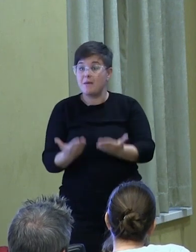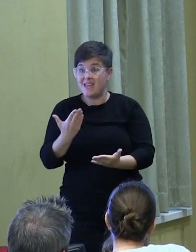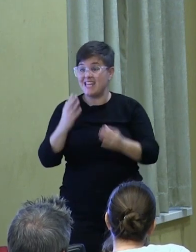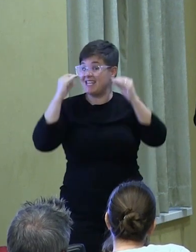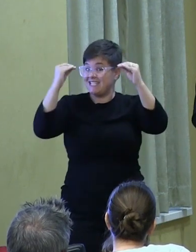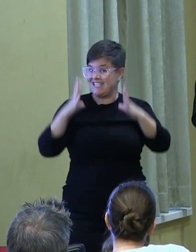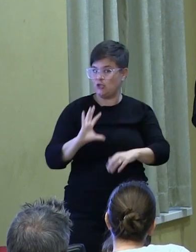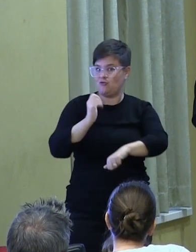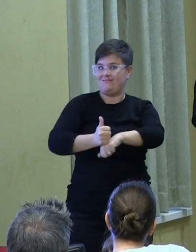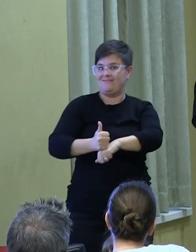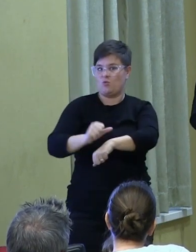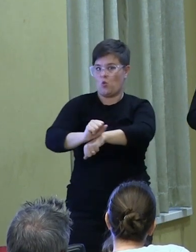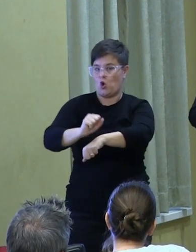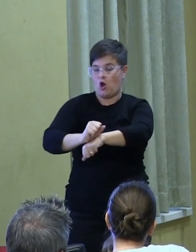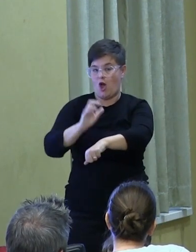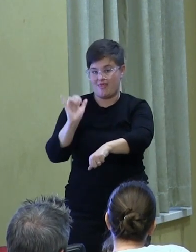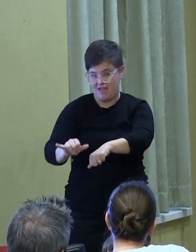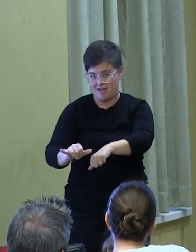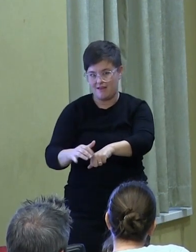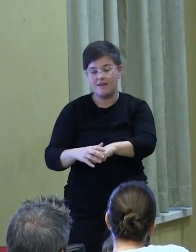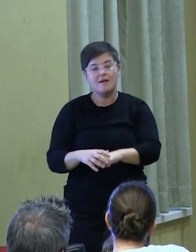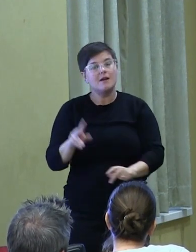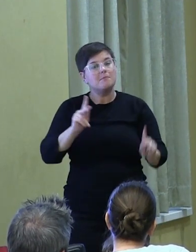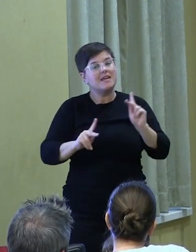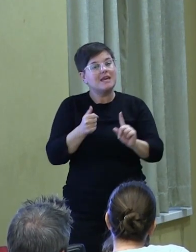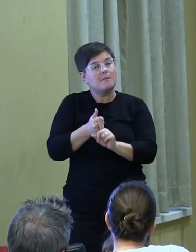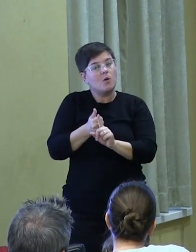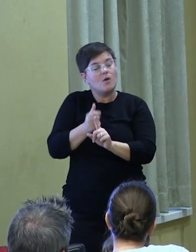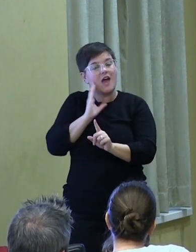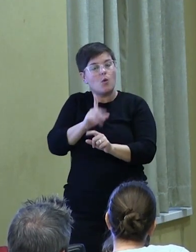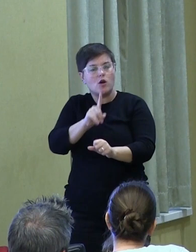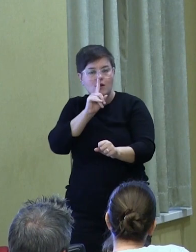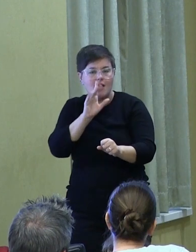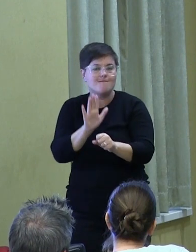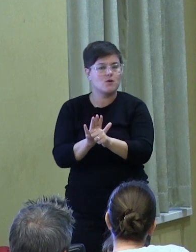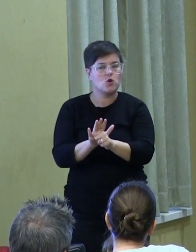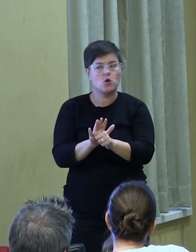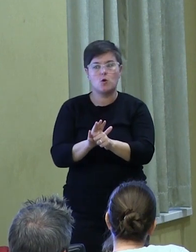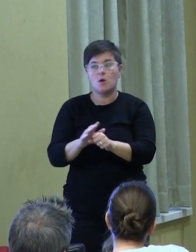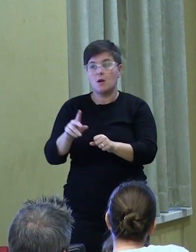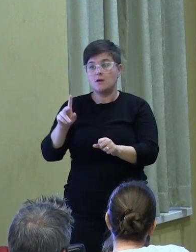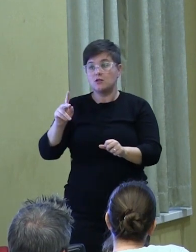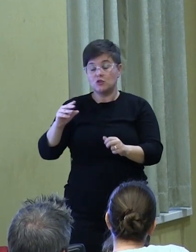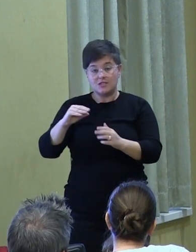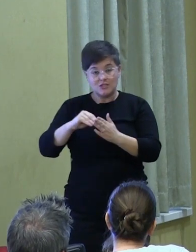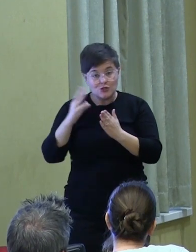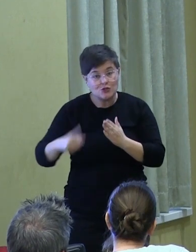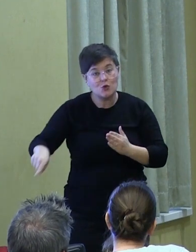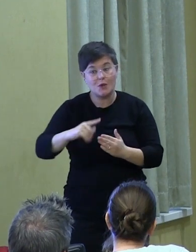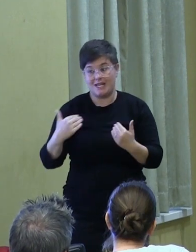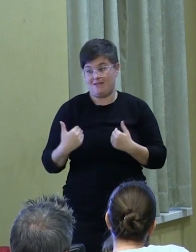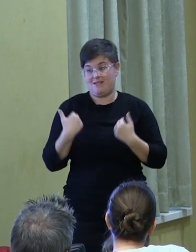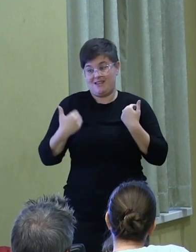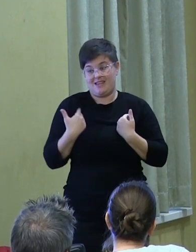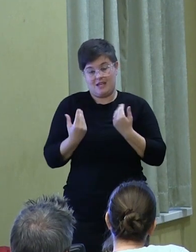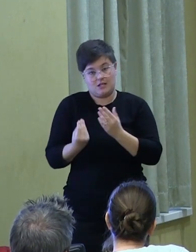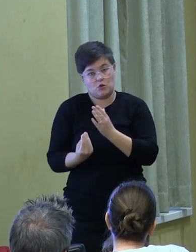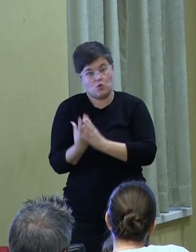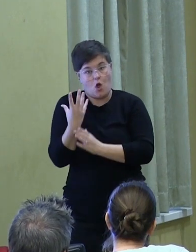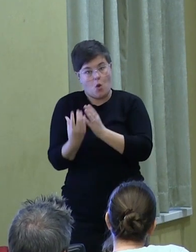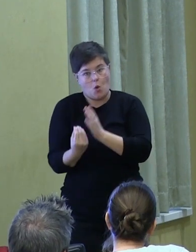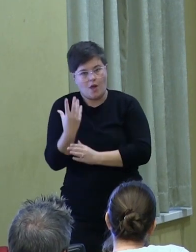of teachers. Folks who are going to affirm for growing citizens the worthwhileness of trust, at the same time kind of